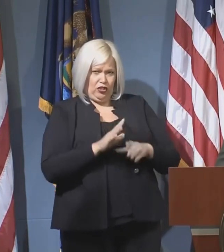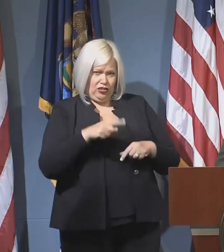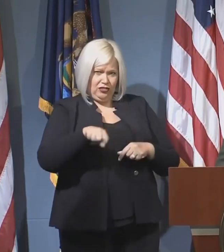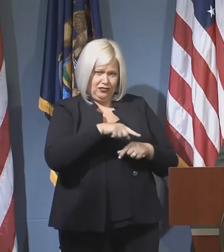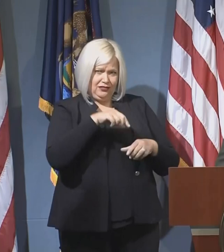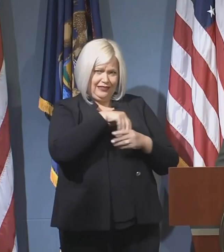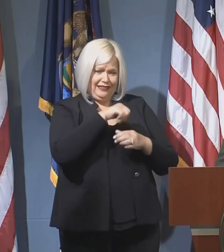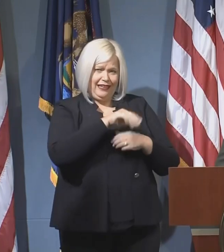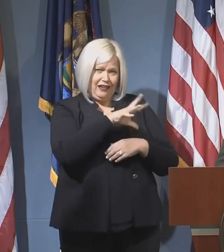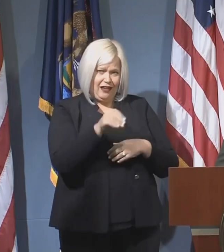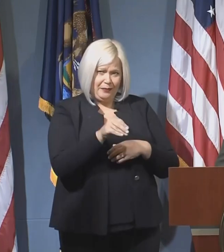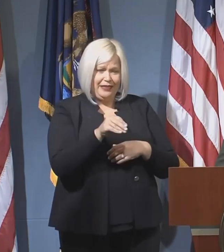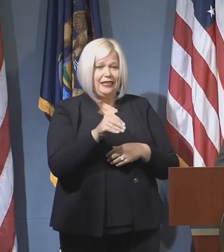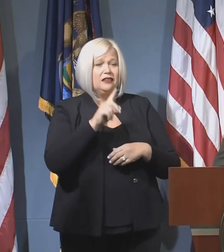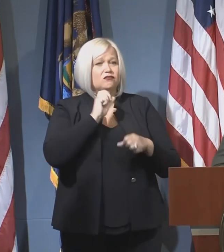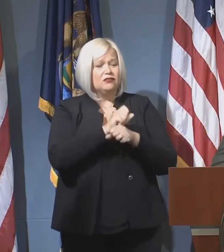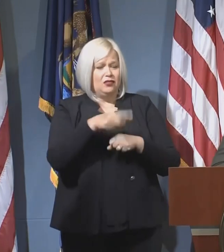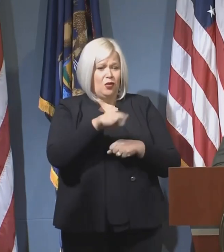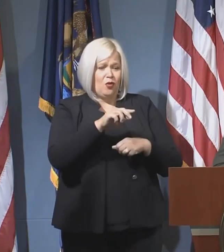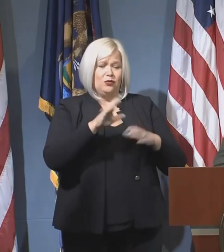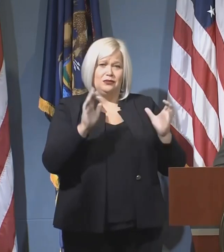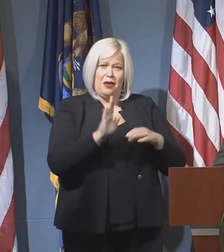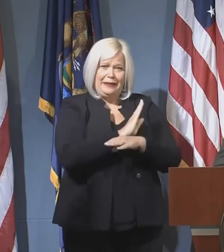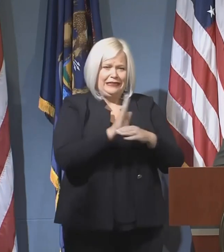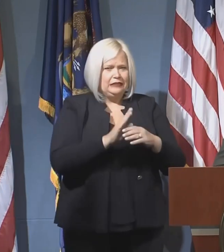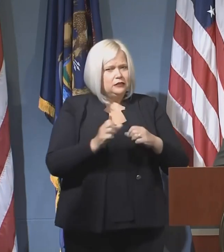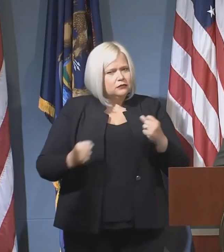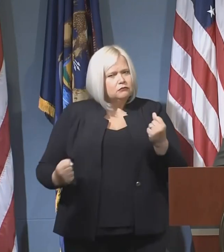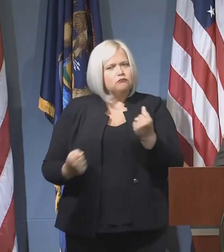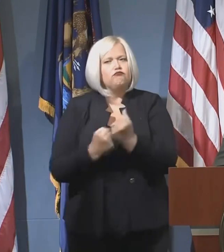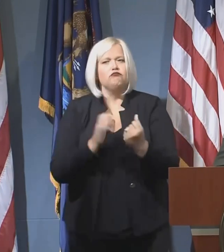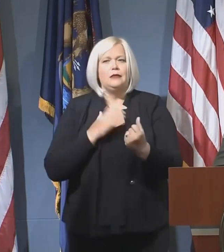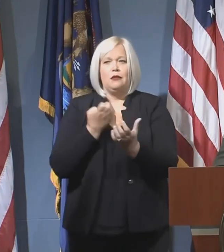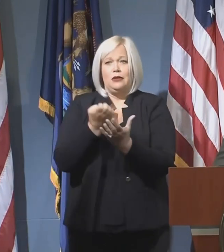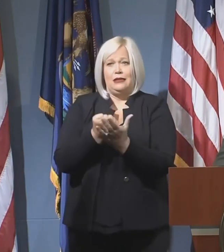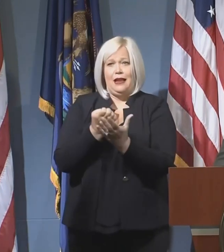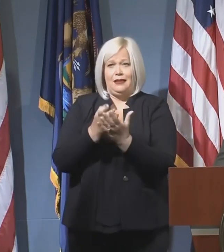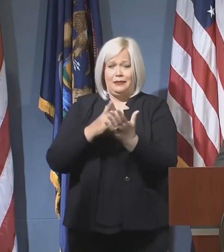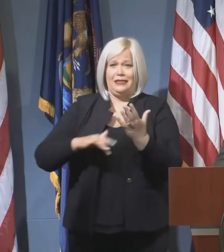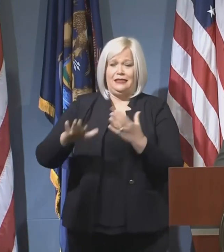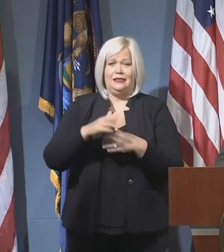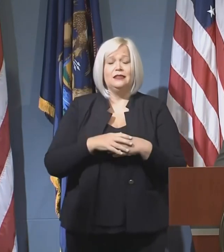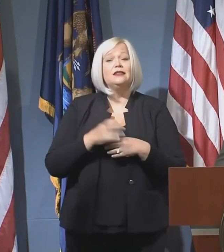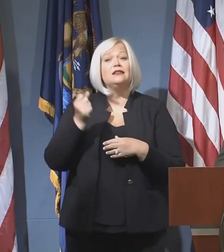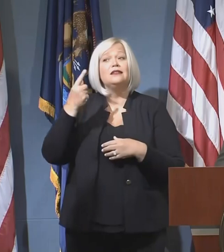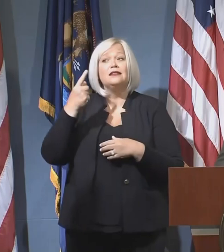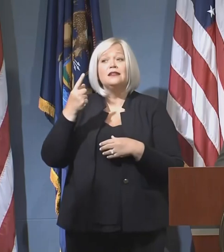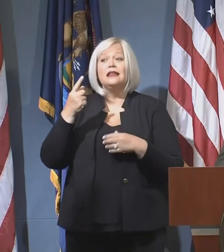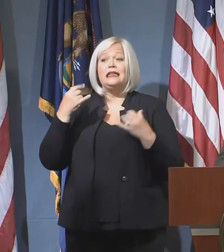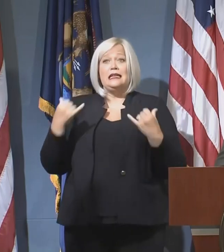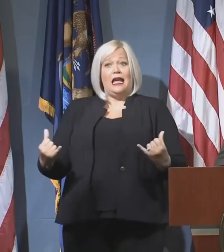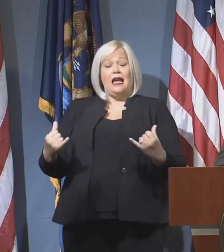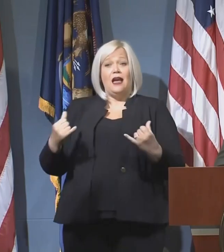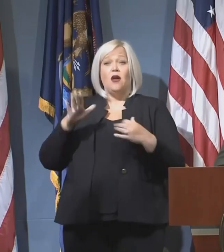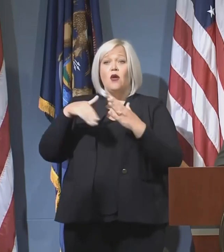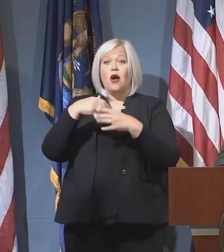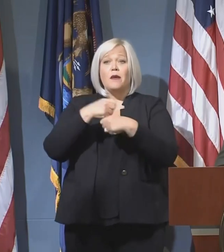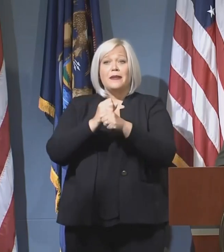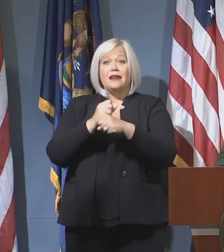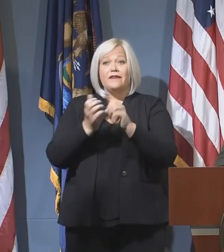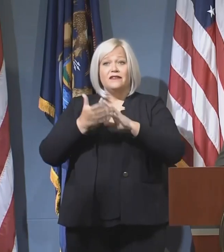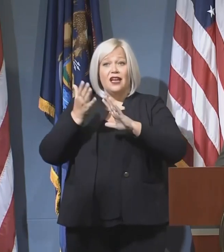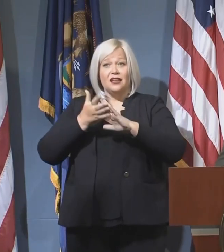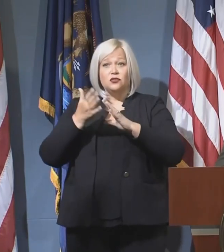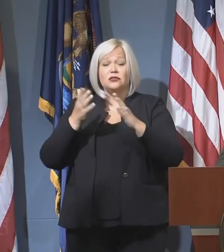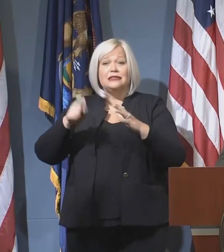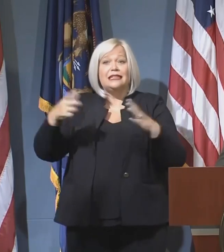business backbone of our economy. One of the things that all of our manufacturers are looking for is